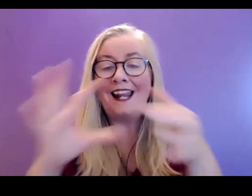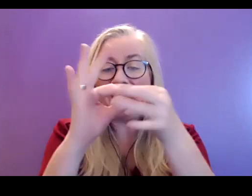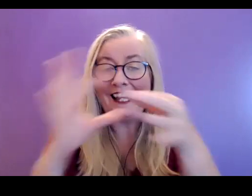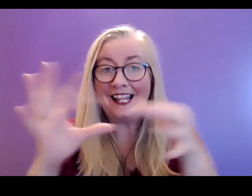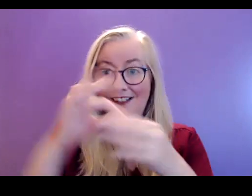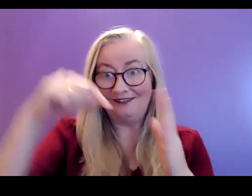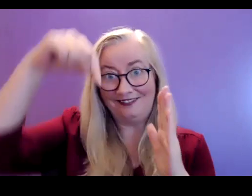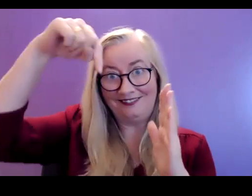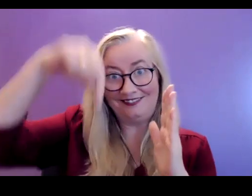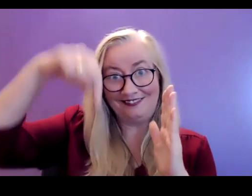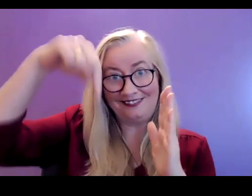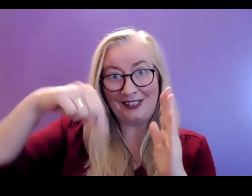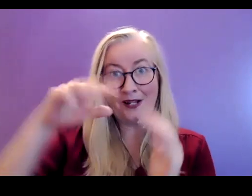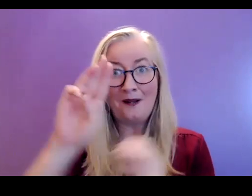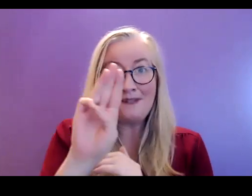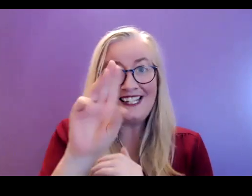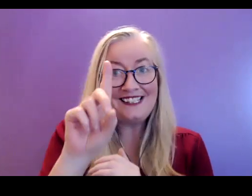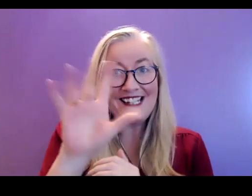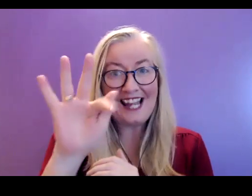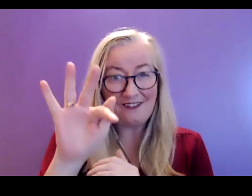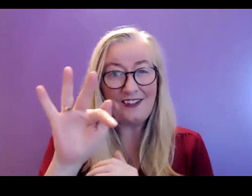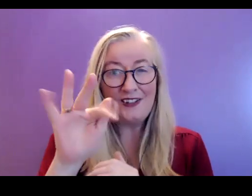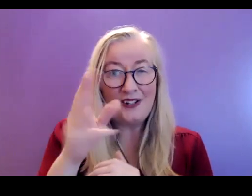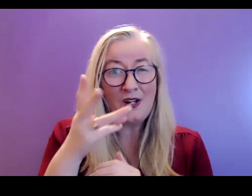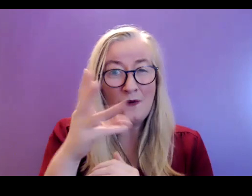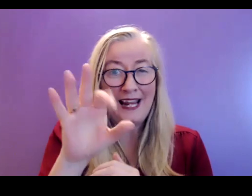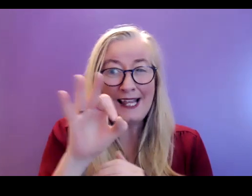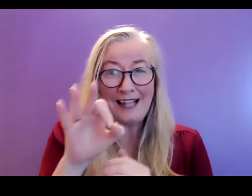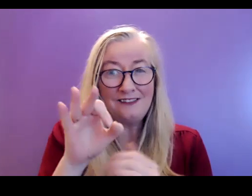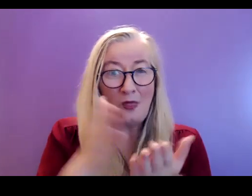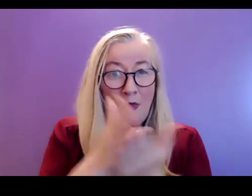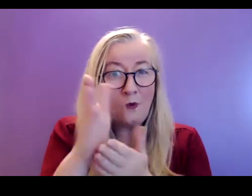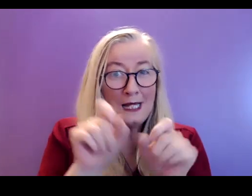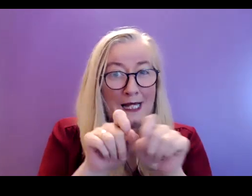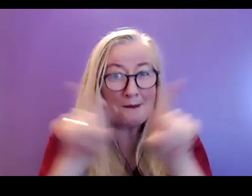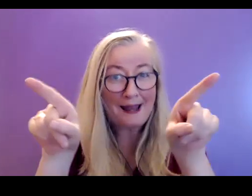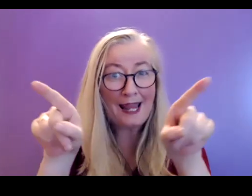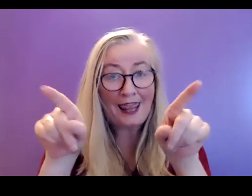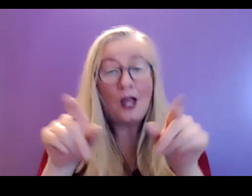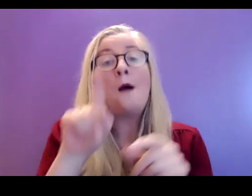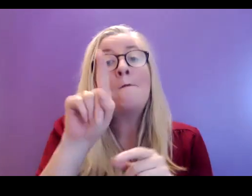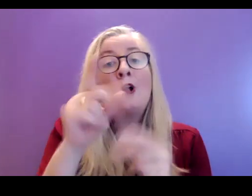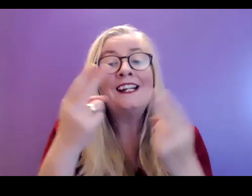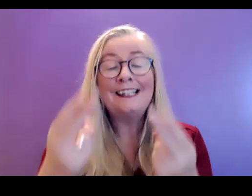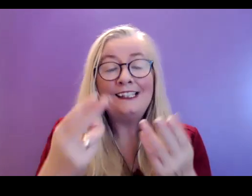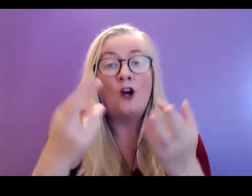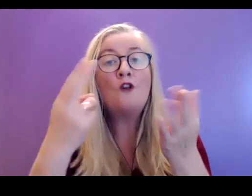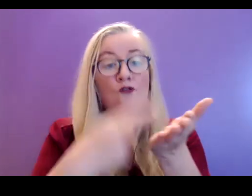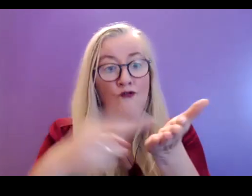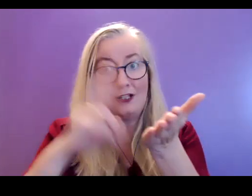this PDF, which you'll probably receive by email. What you do need to do is to register